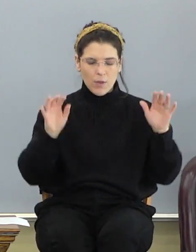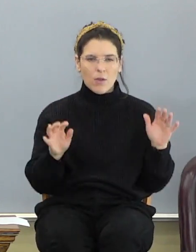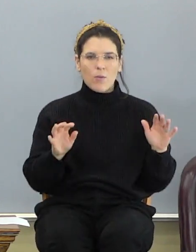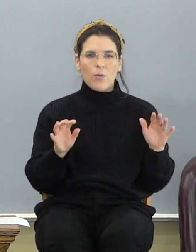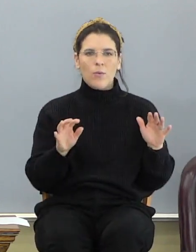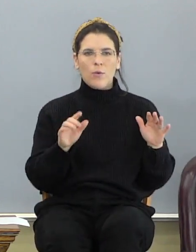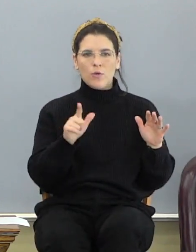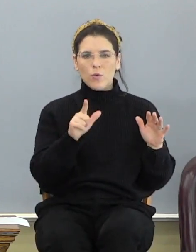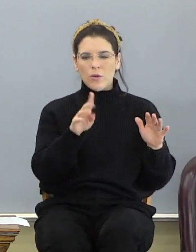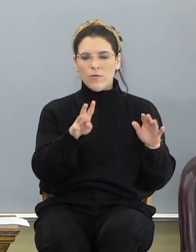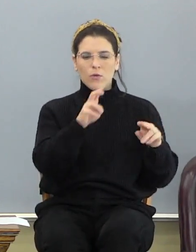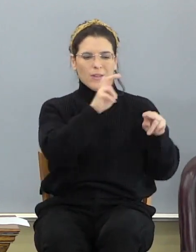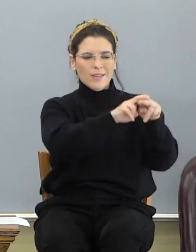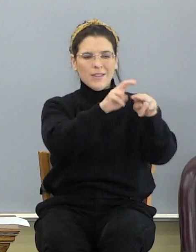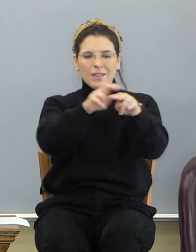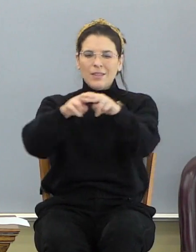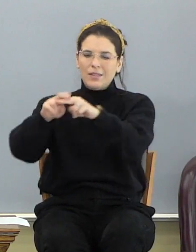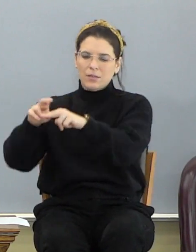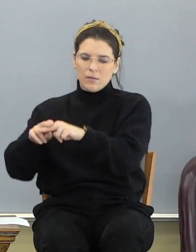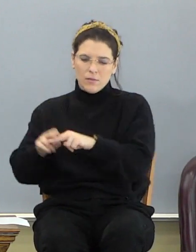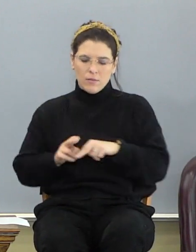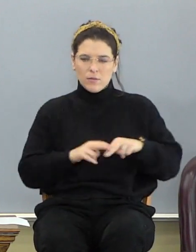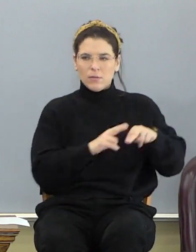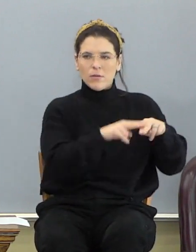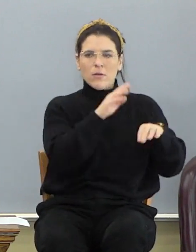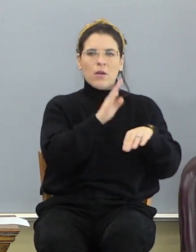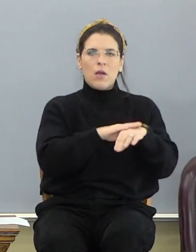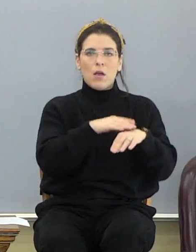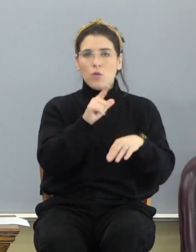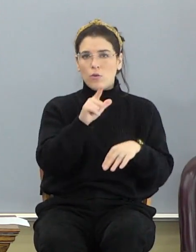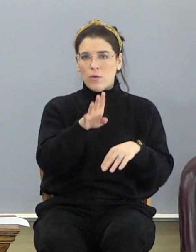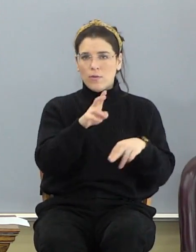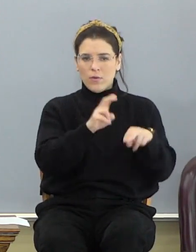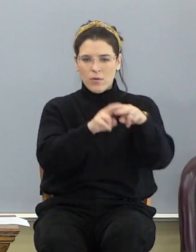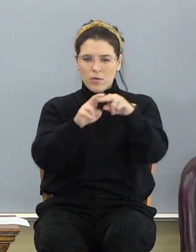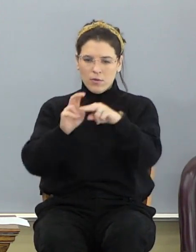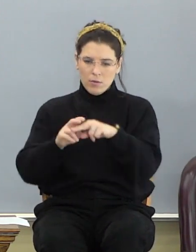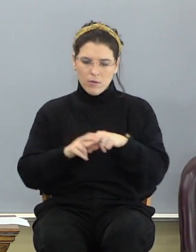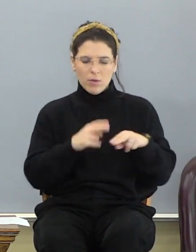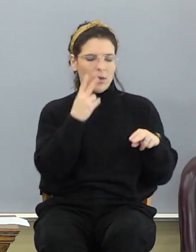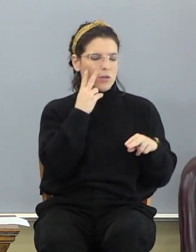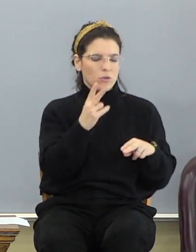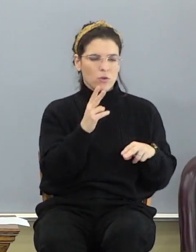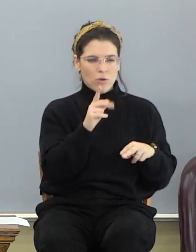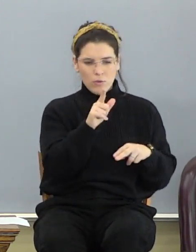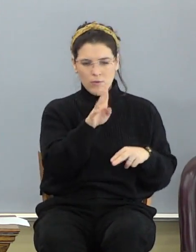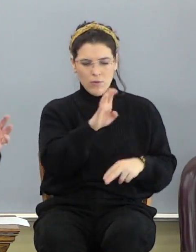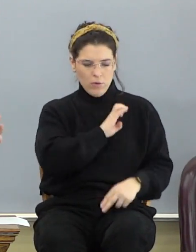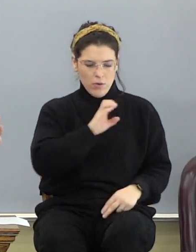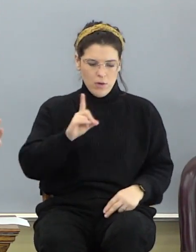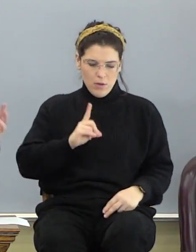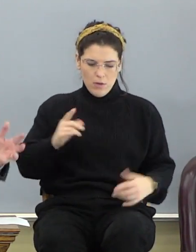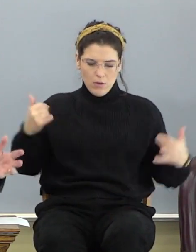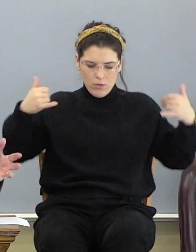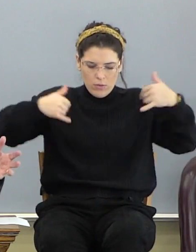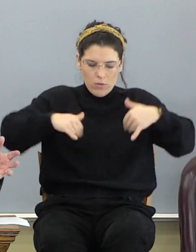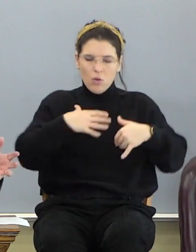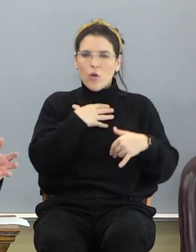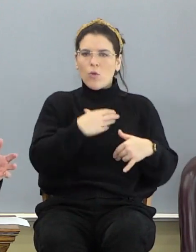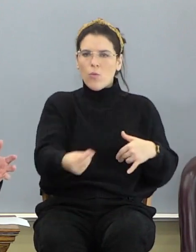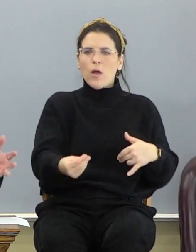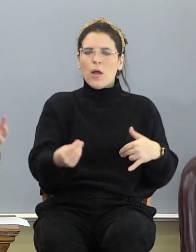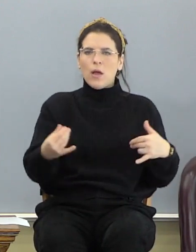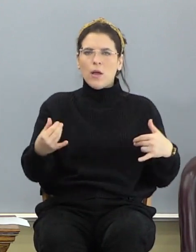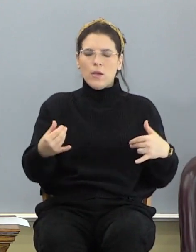and twenty seats. And upon the seats I saw four and twenty elders sitting, clothed in white raiment.